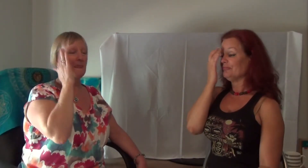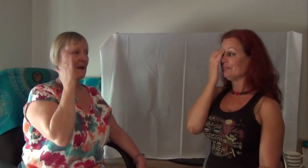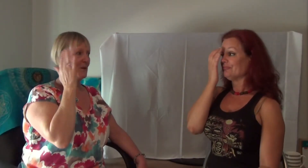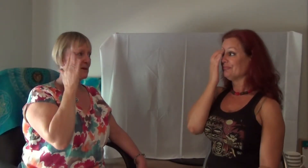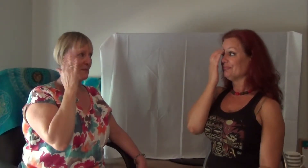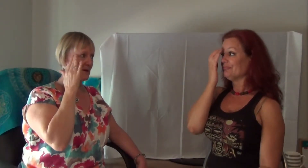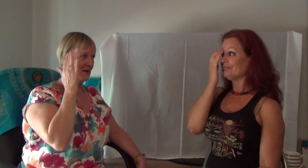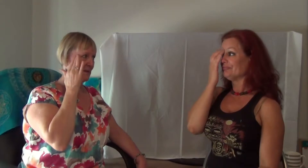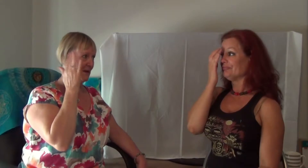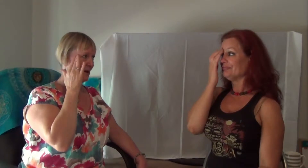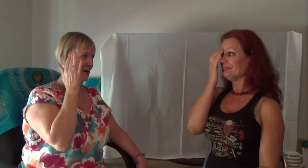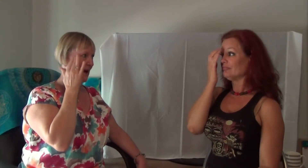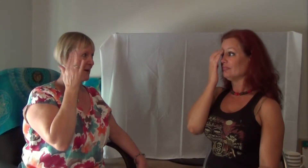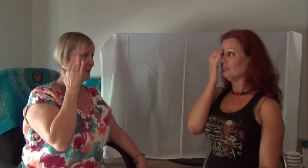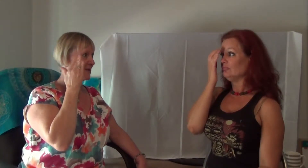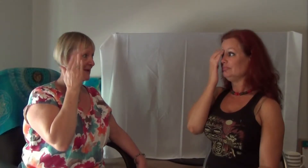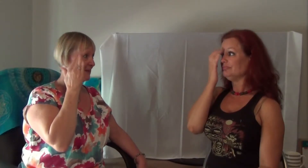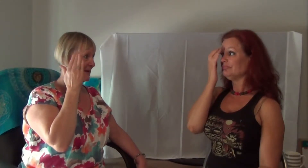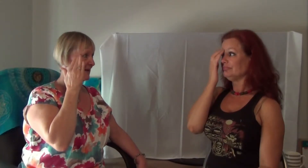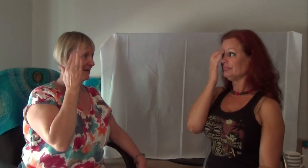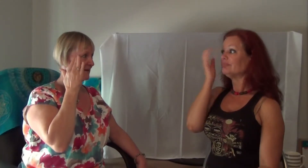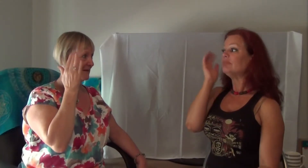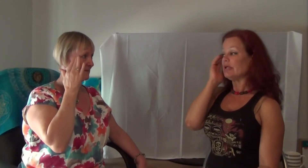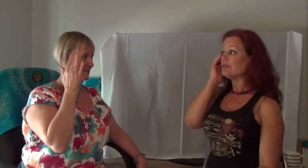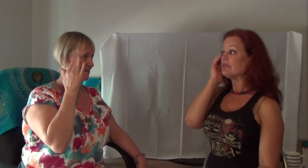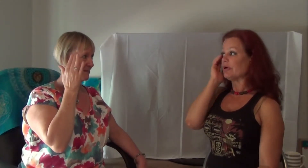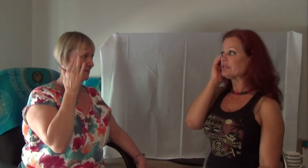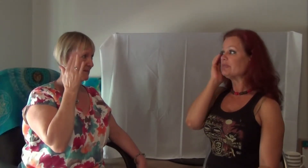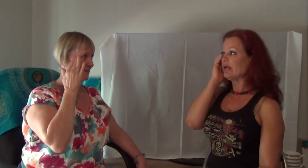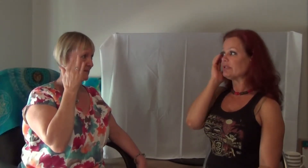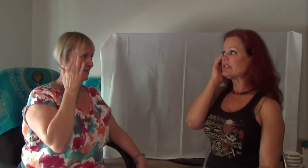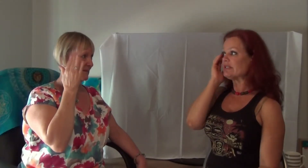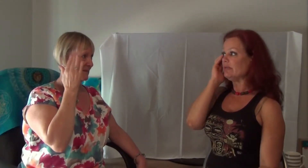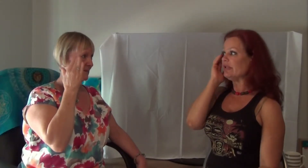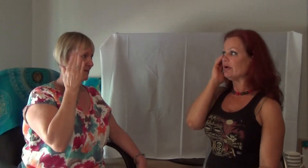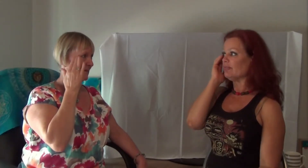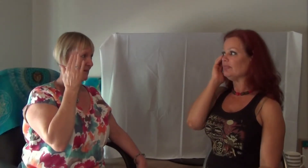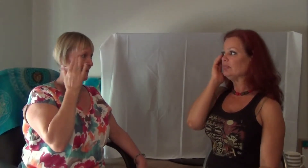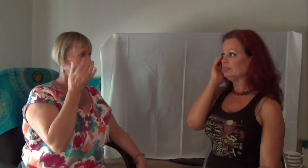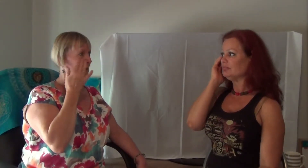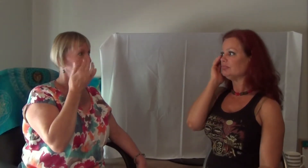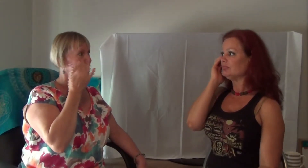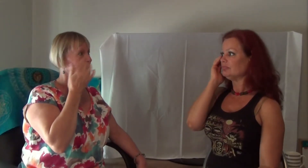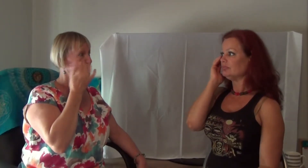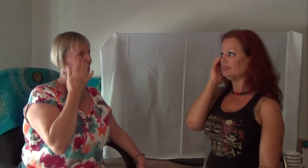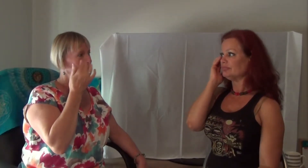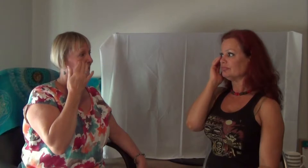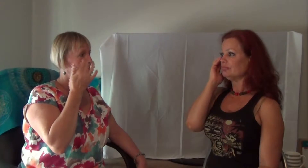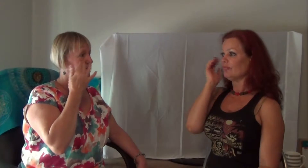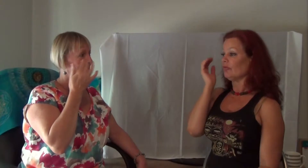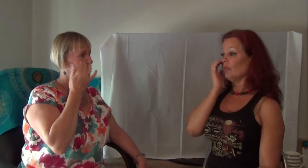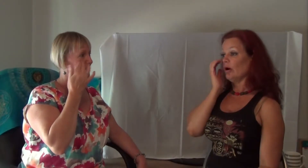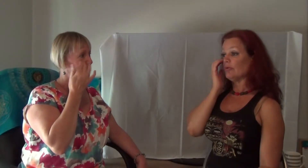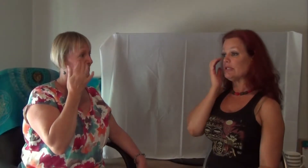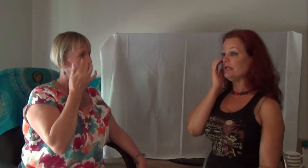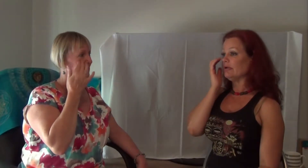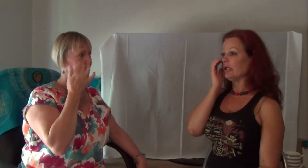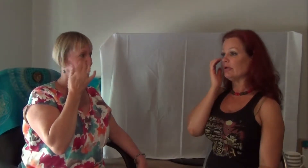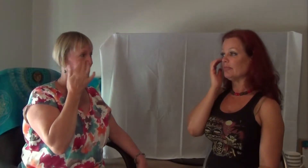He was supposed to be angry to see me then. He was supposed to be able to see me there. What was he doing? What was he doing? He